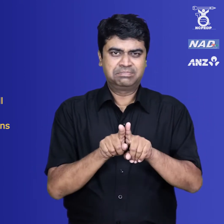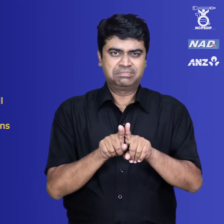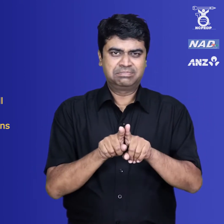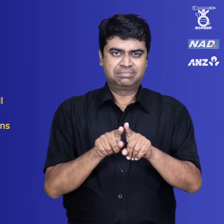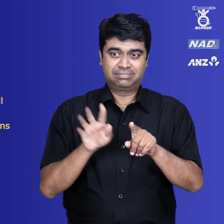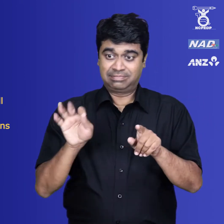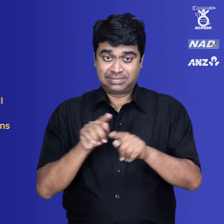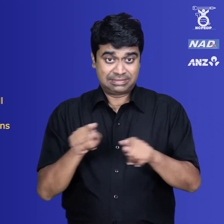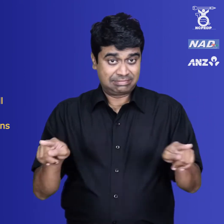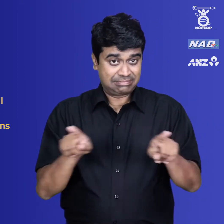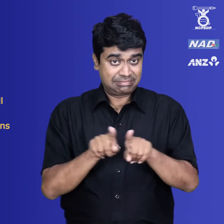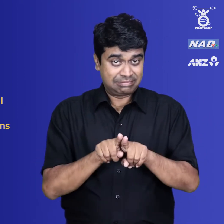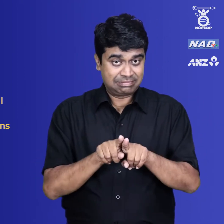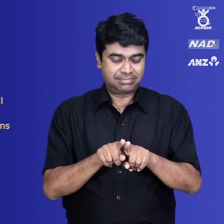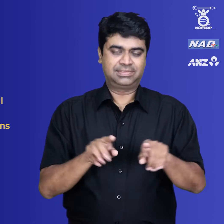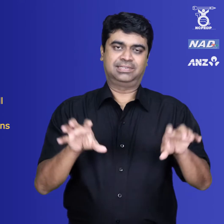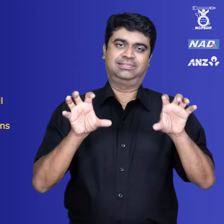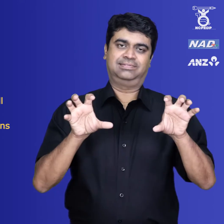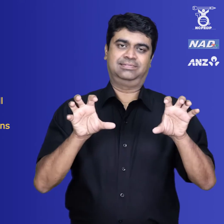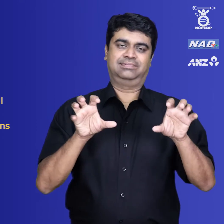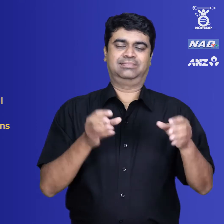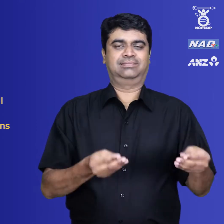perform its certification functions.